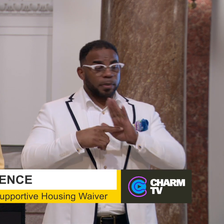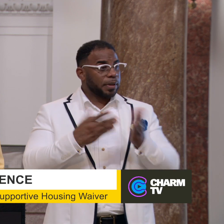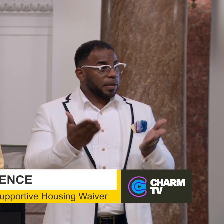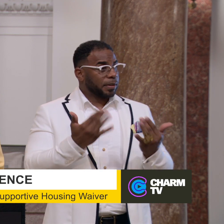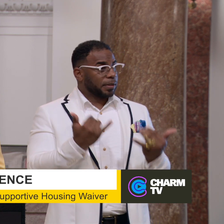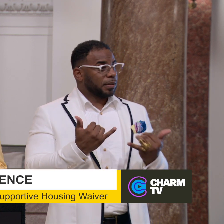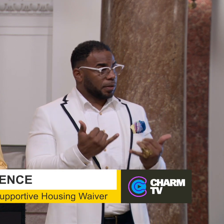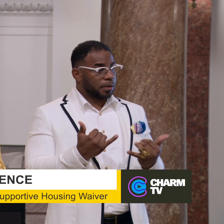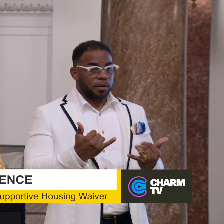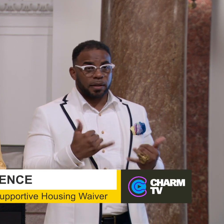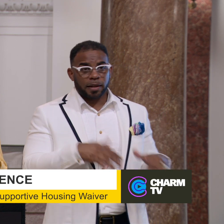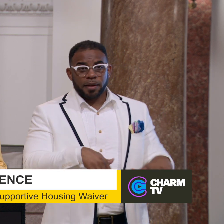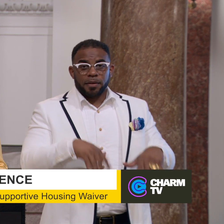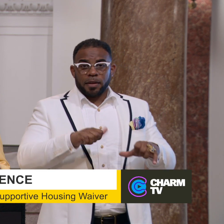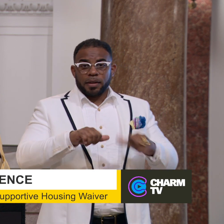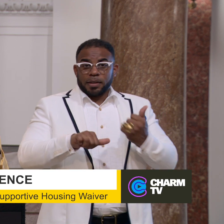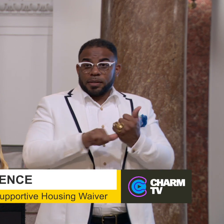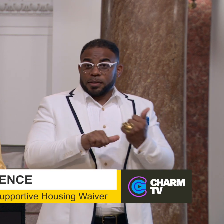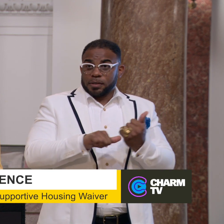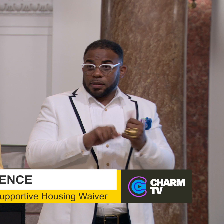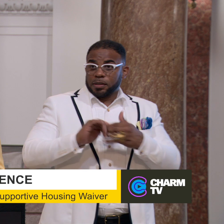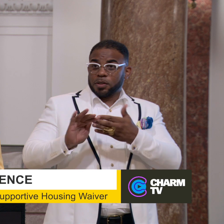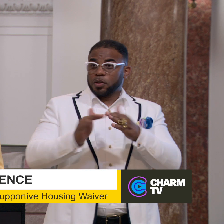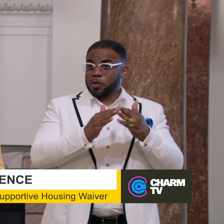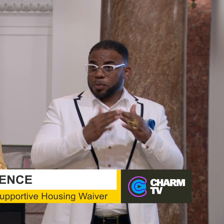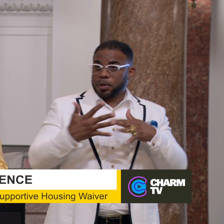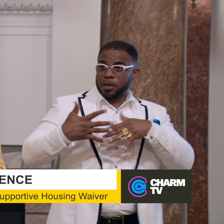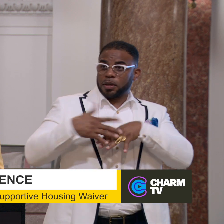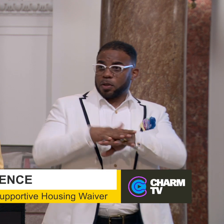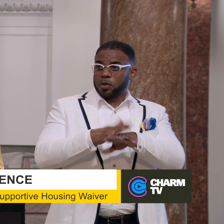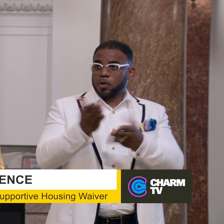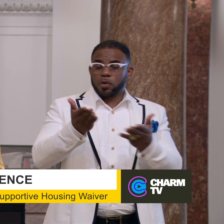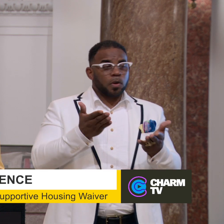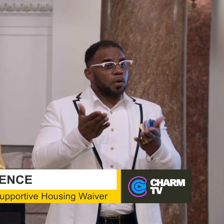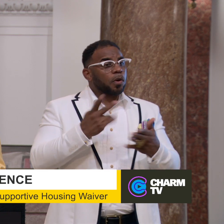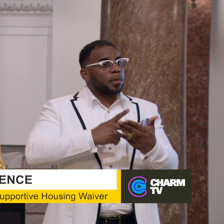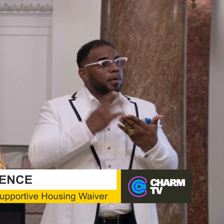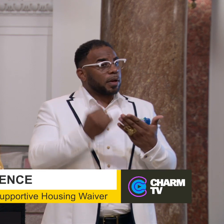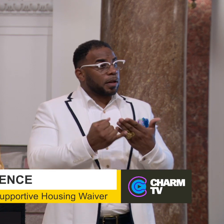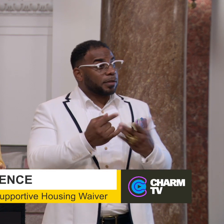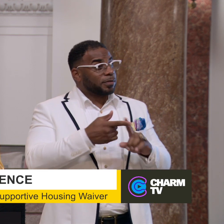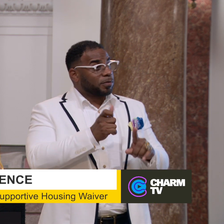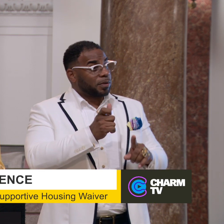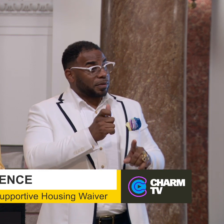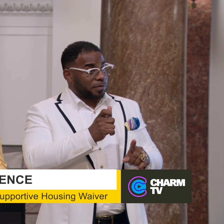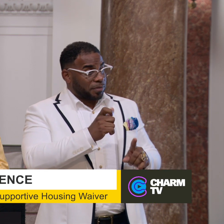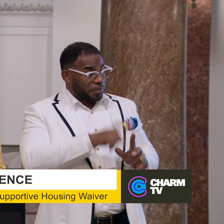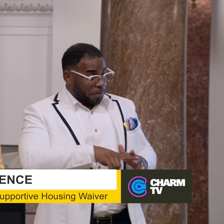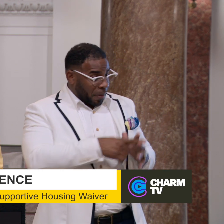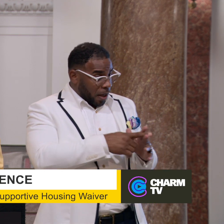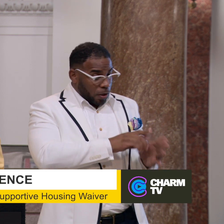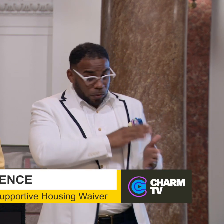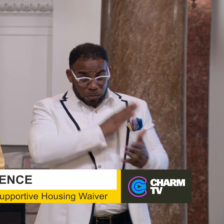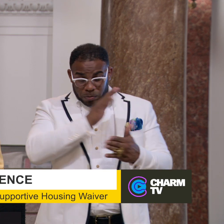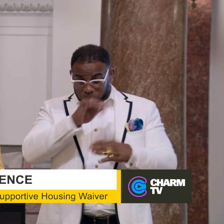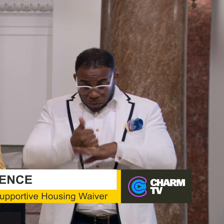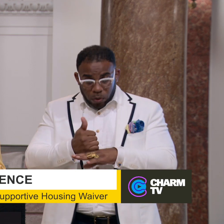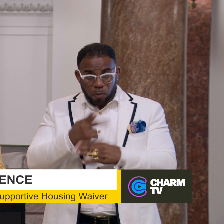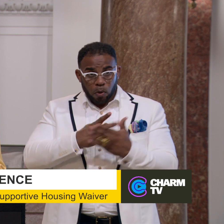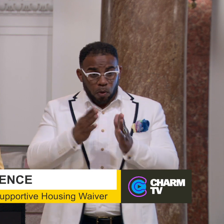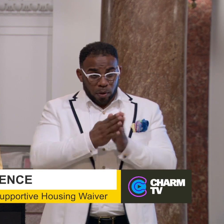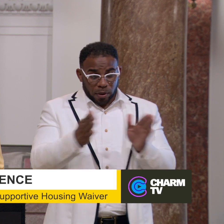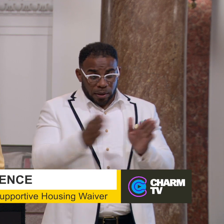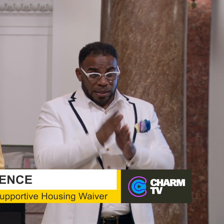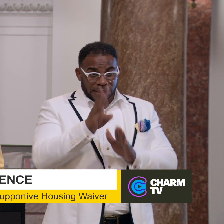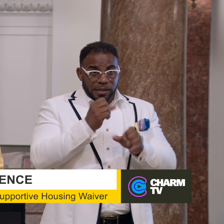here today have taken the Assistance and Community Integration Services Project from pilot to program in six years and